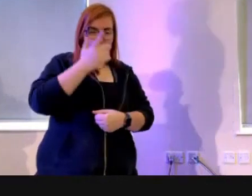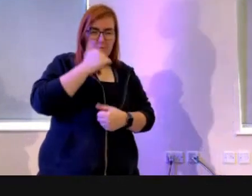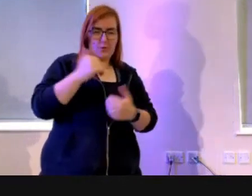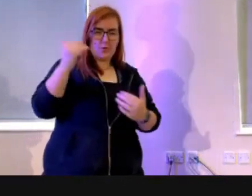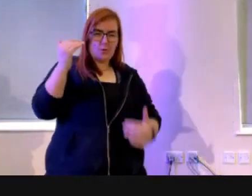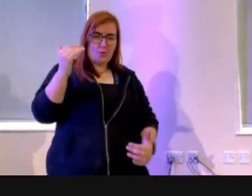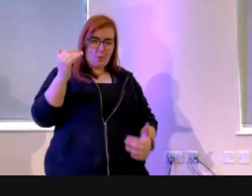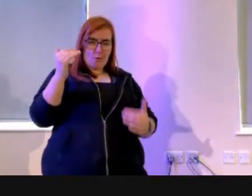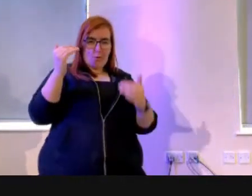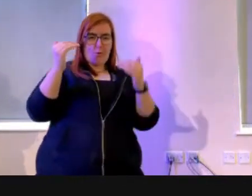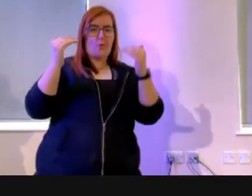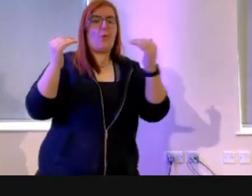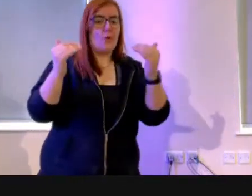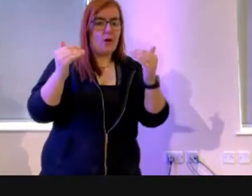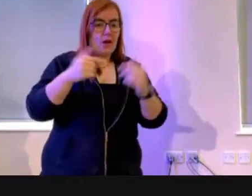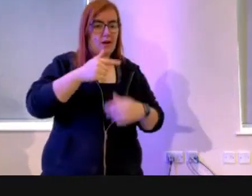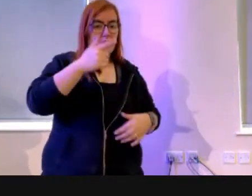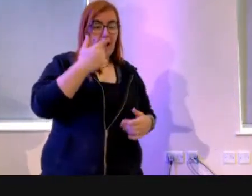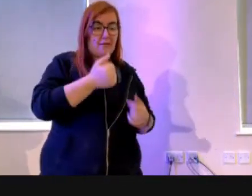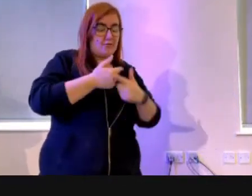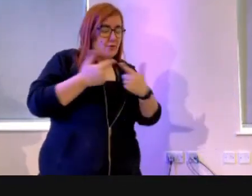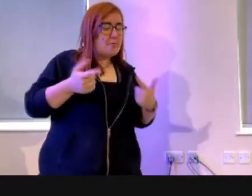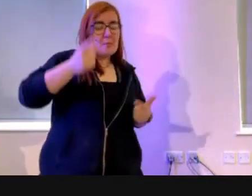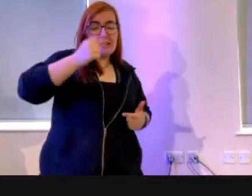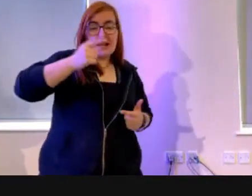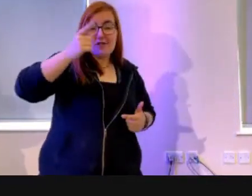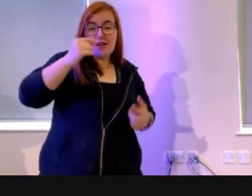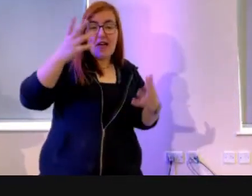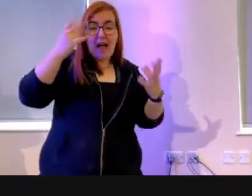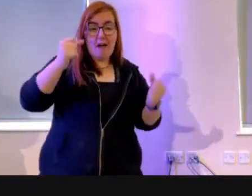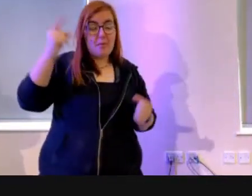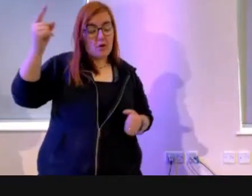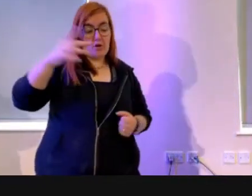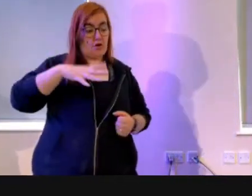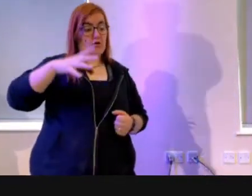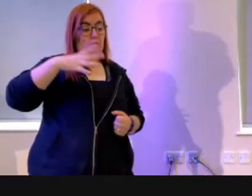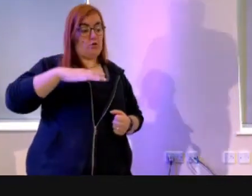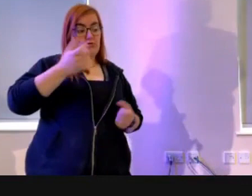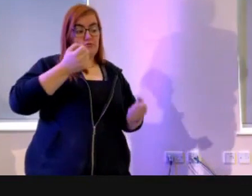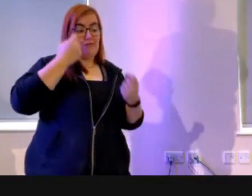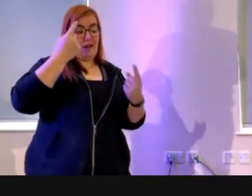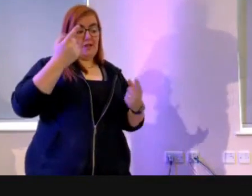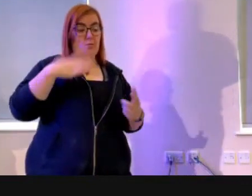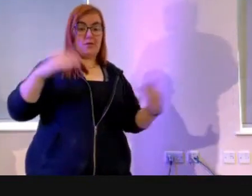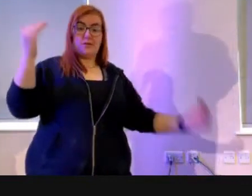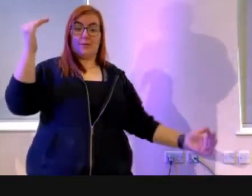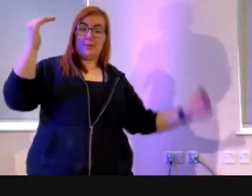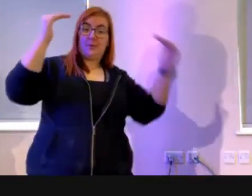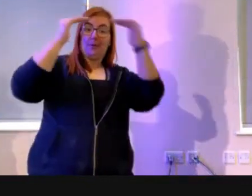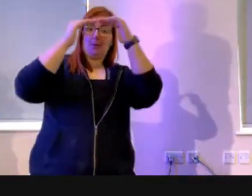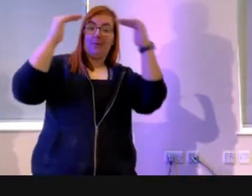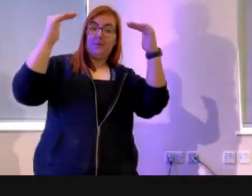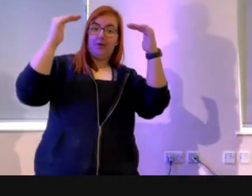than what you are. They've got so much potential. God doesn't want you to be like him. He wants you to just be slaves.